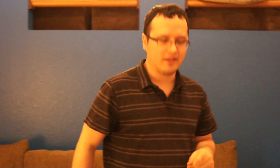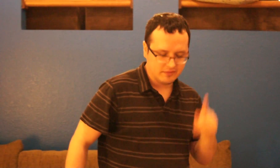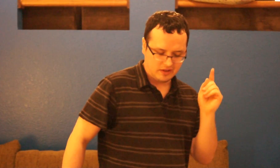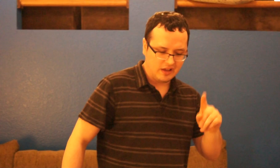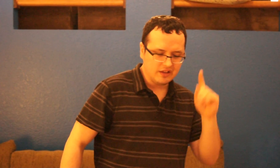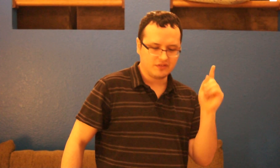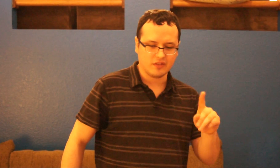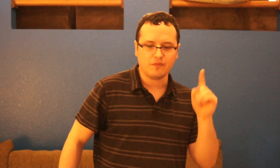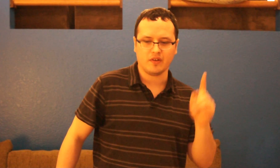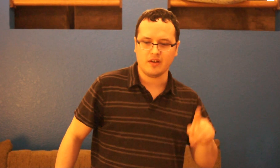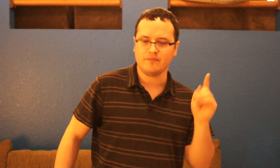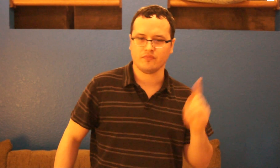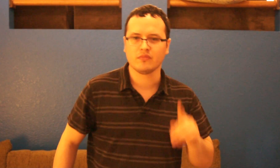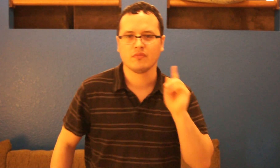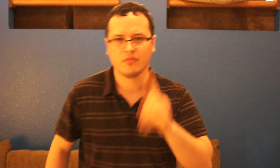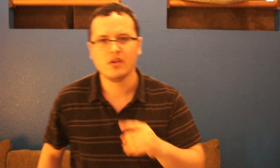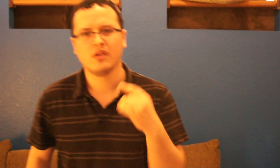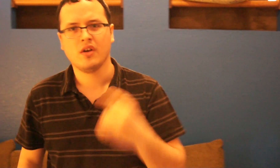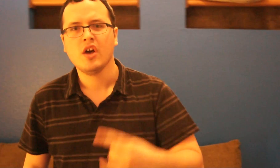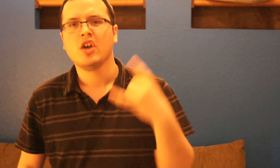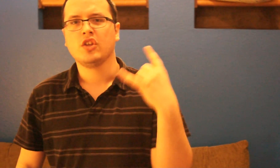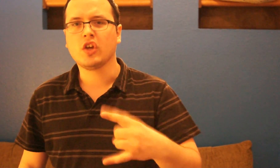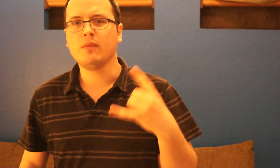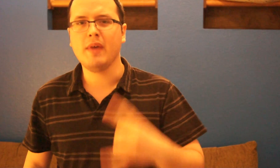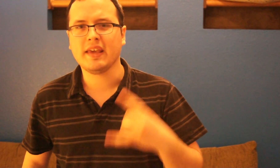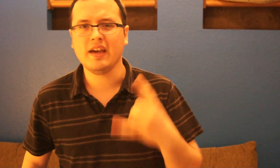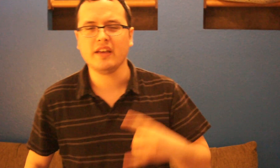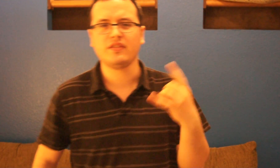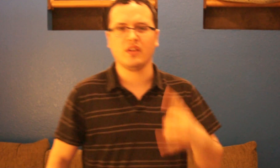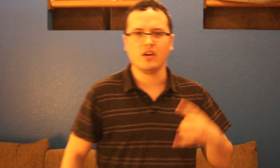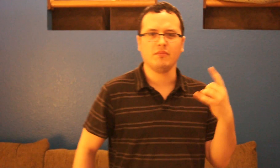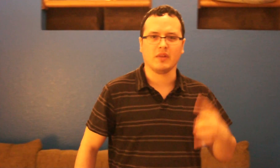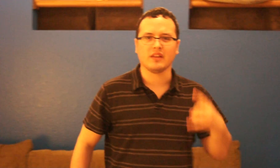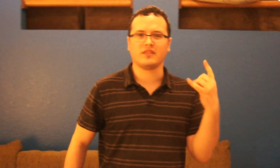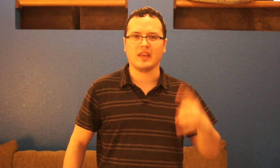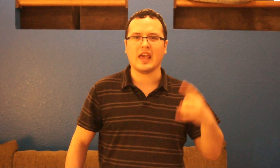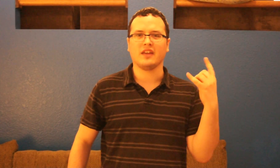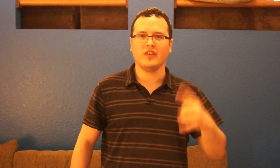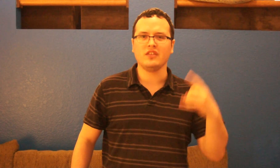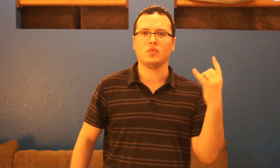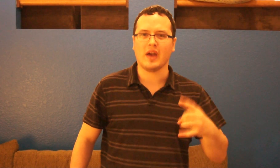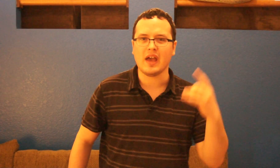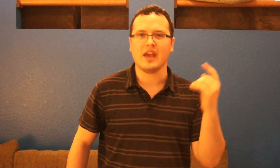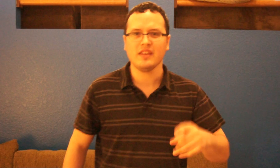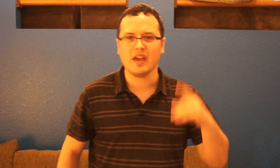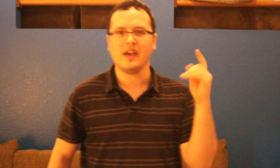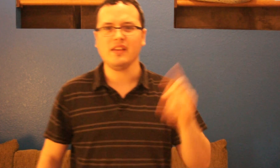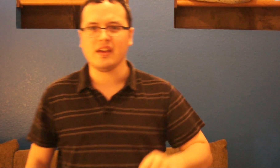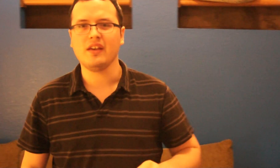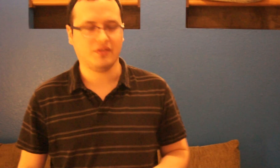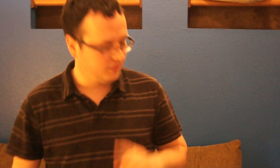taste the fun you can make a soul man safe his way yeah yes